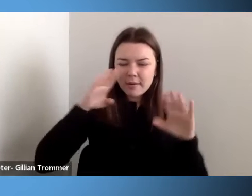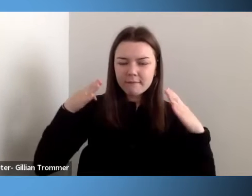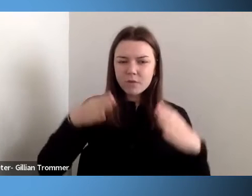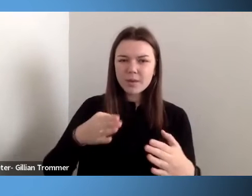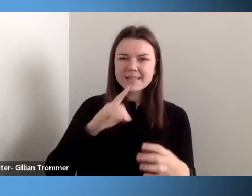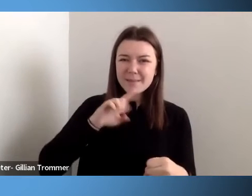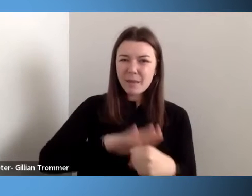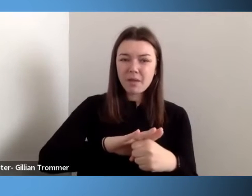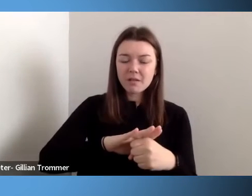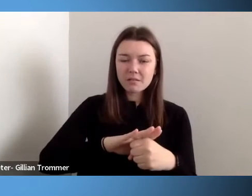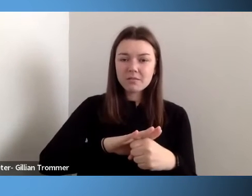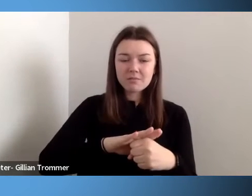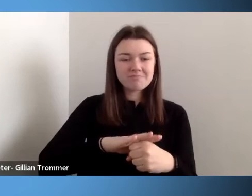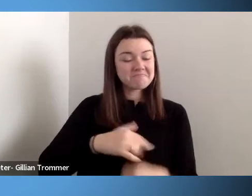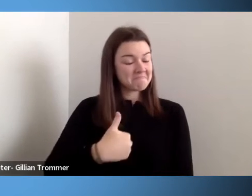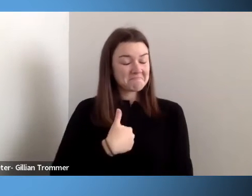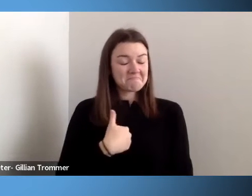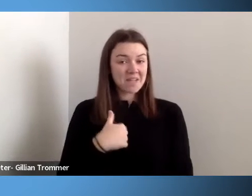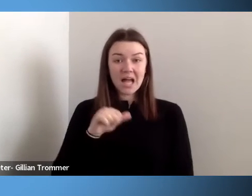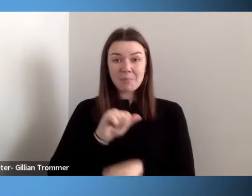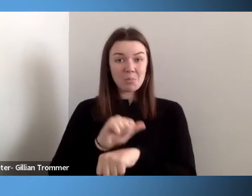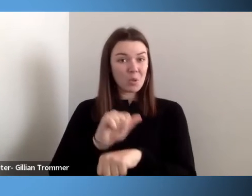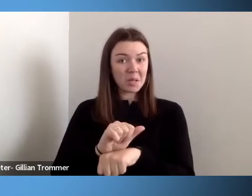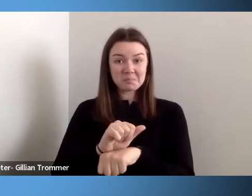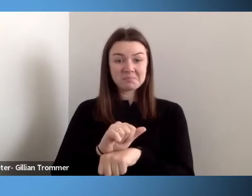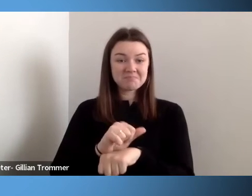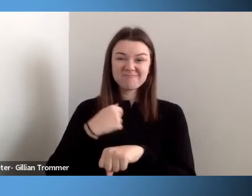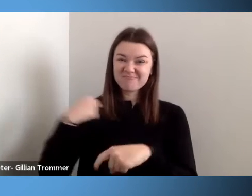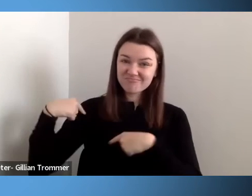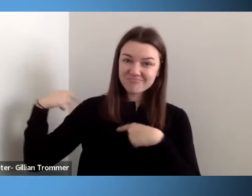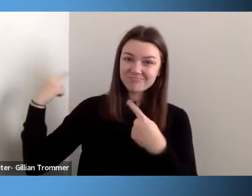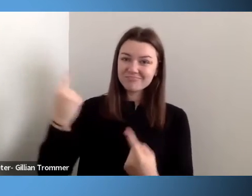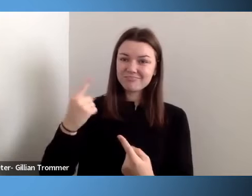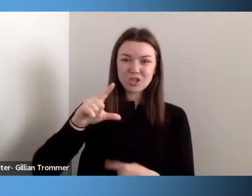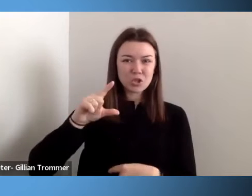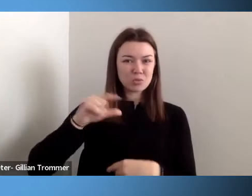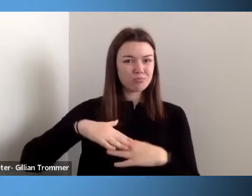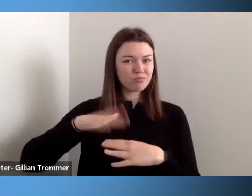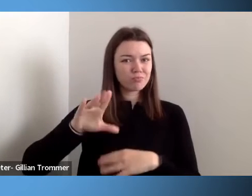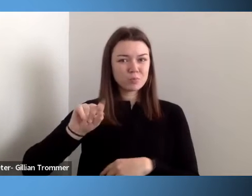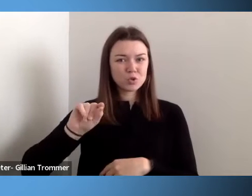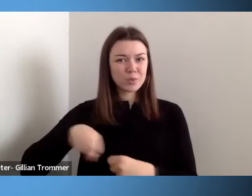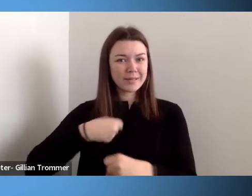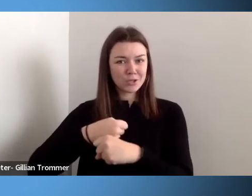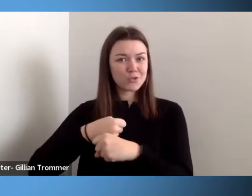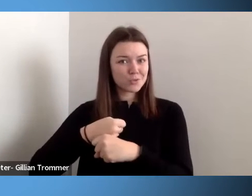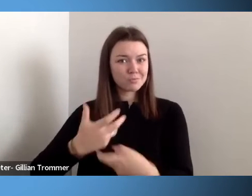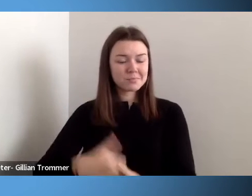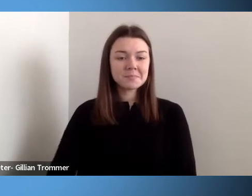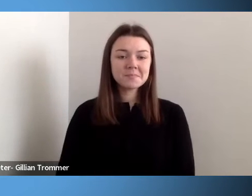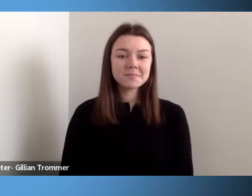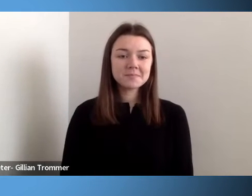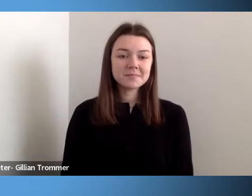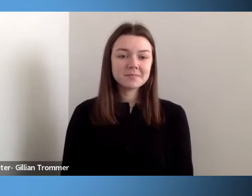am gainfully employed and have been so for well over 20 plus years. In fact, I'm making a planned